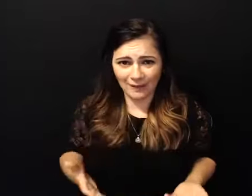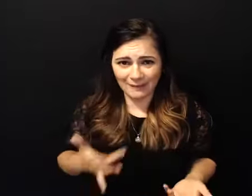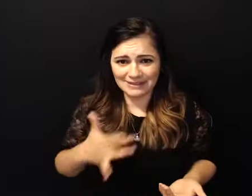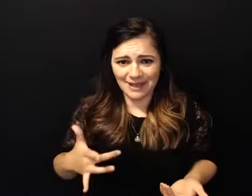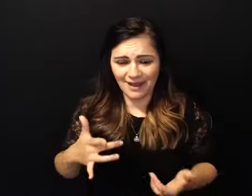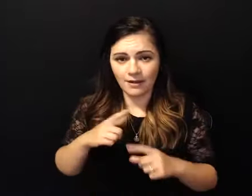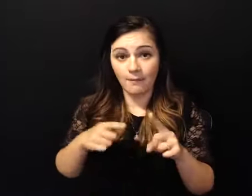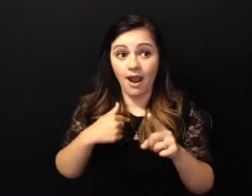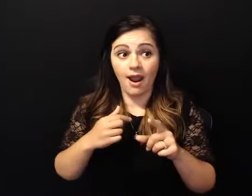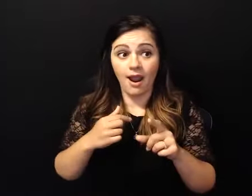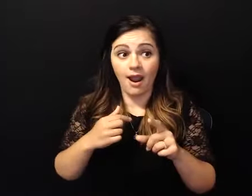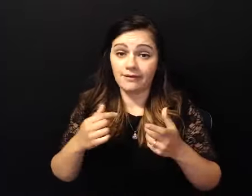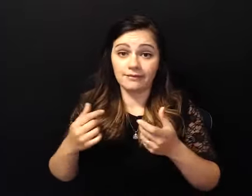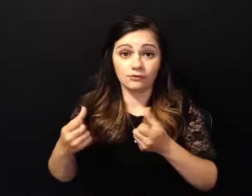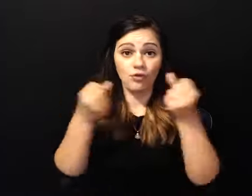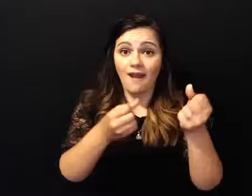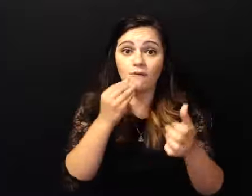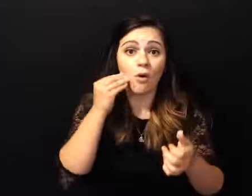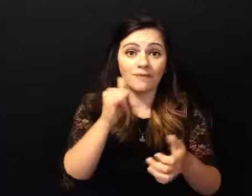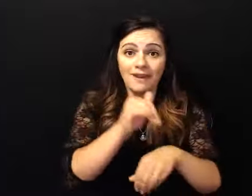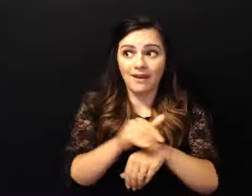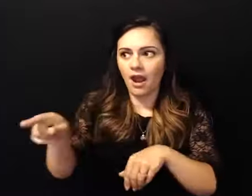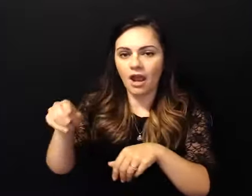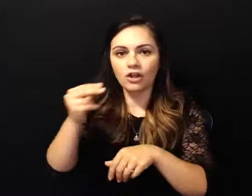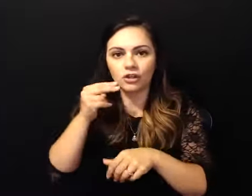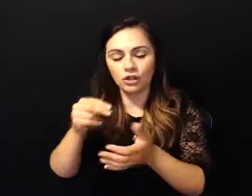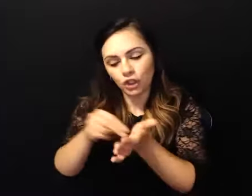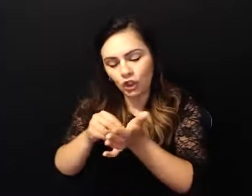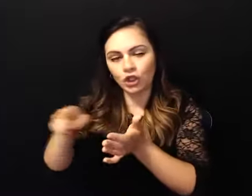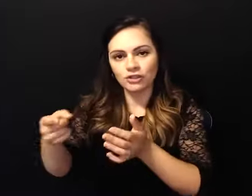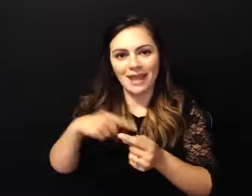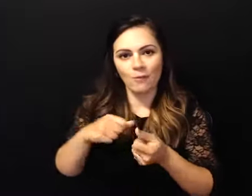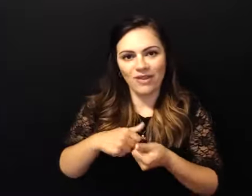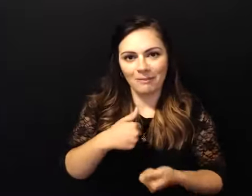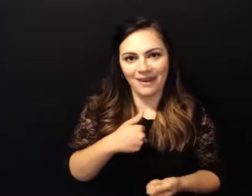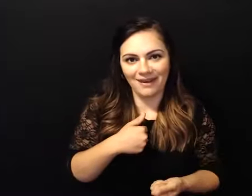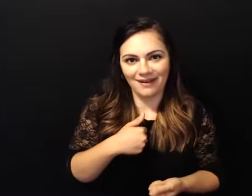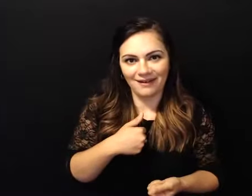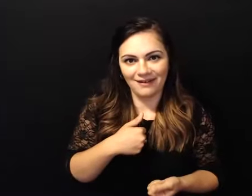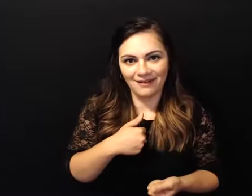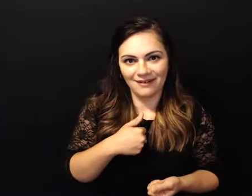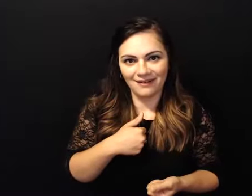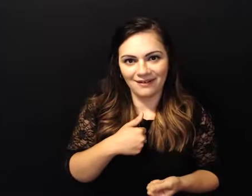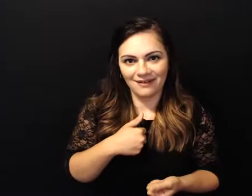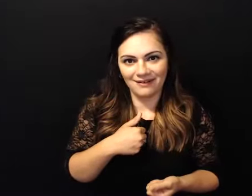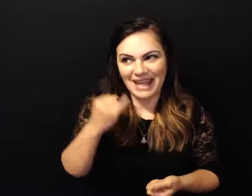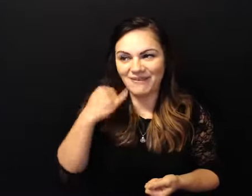you know i couldn't get people to come and pick me up off of a bridge you know in 1992 and here